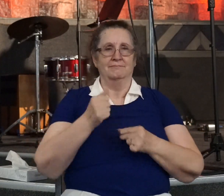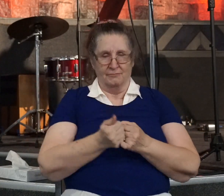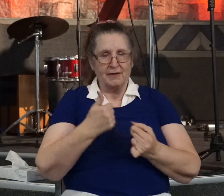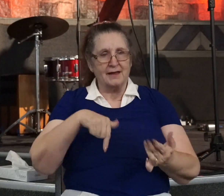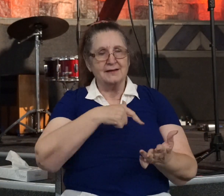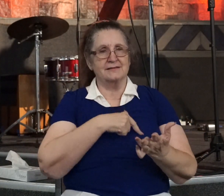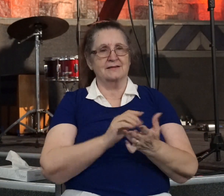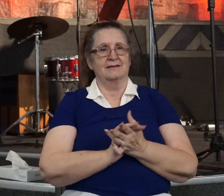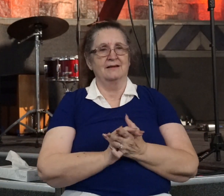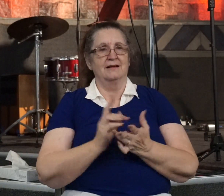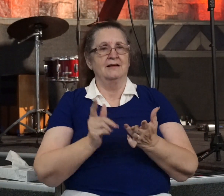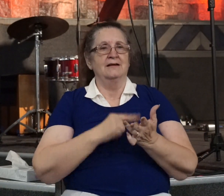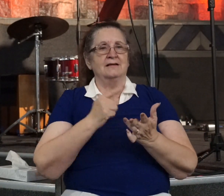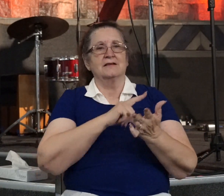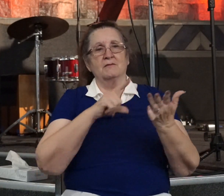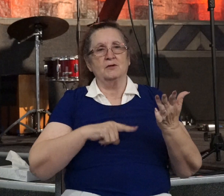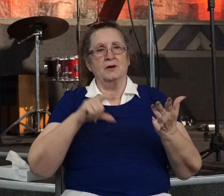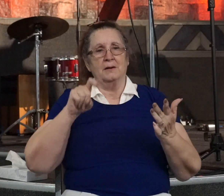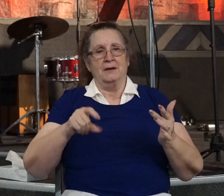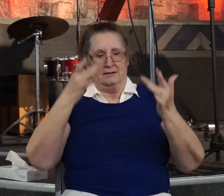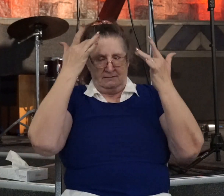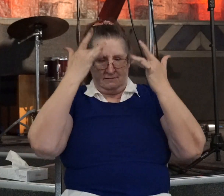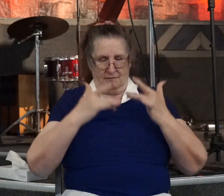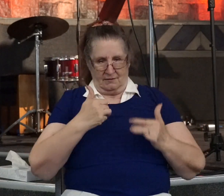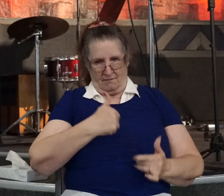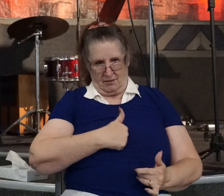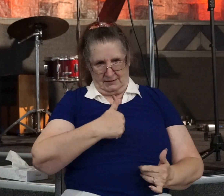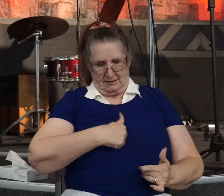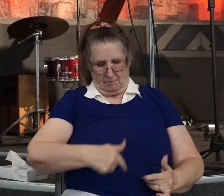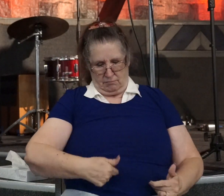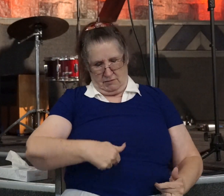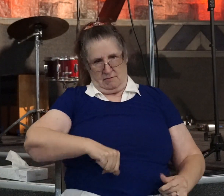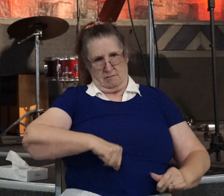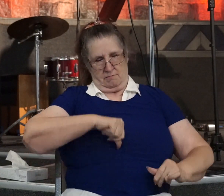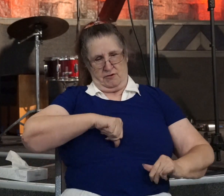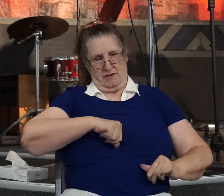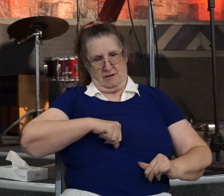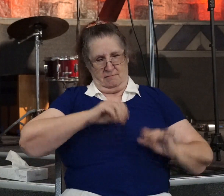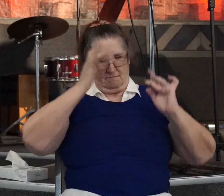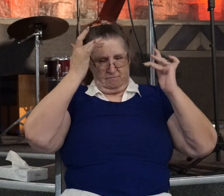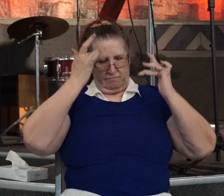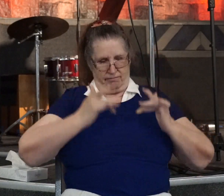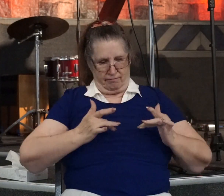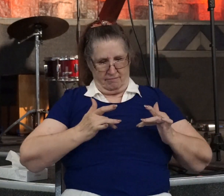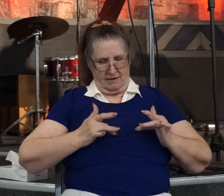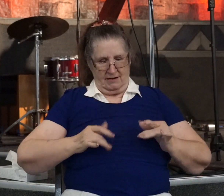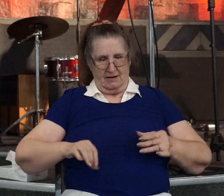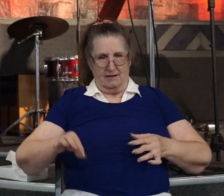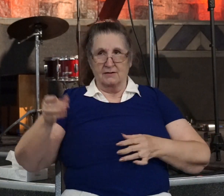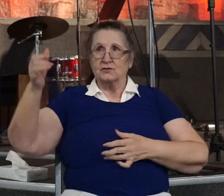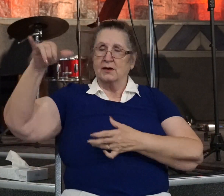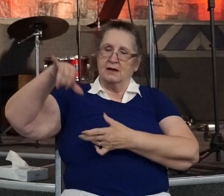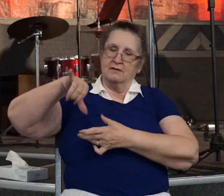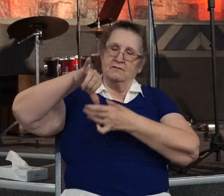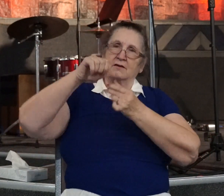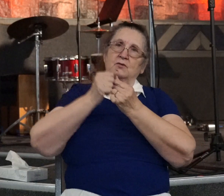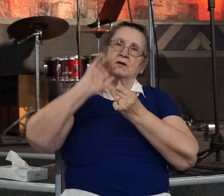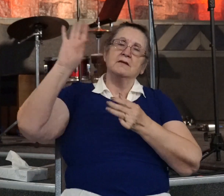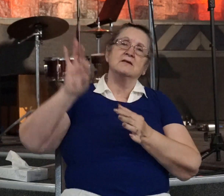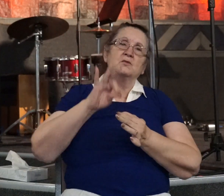Sometimes the Lord has to empty us of ourselves so that we can be filled with him. And sometimes that's a painful